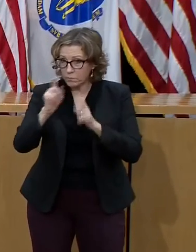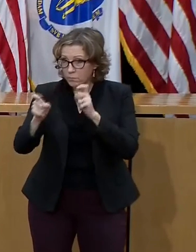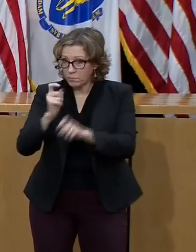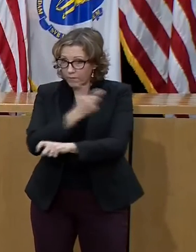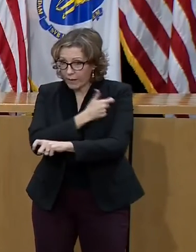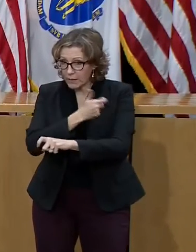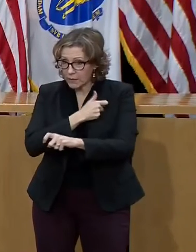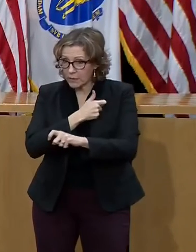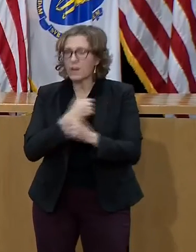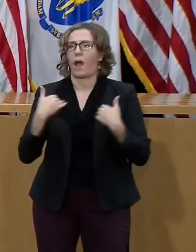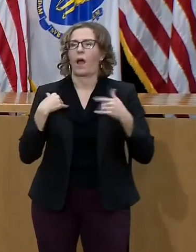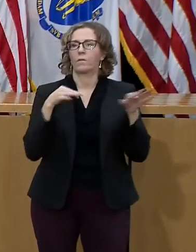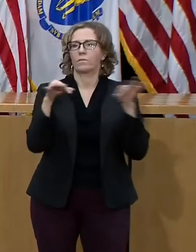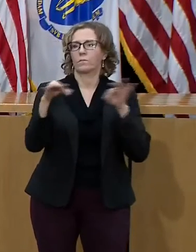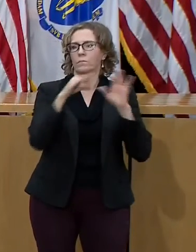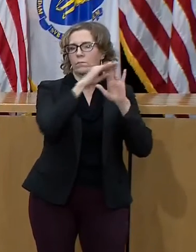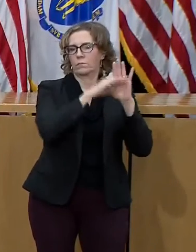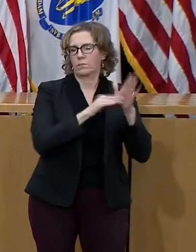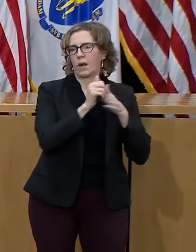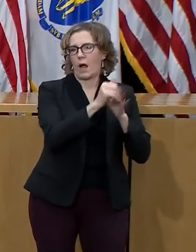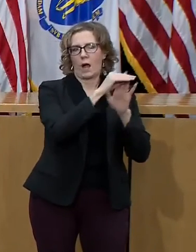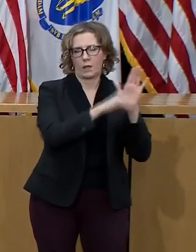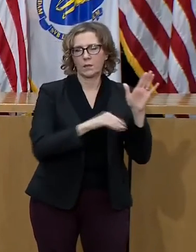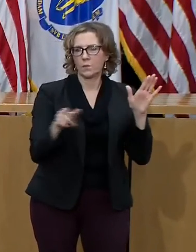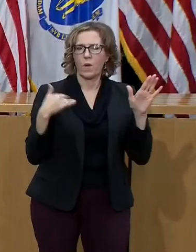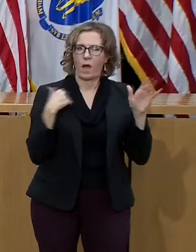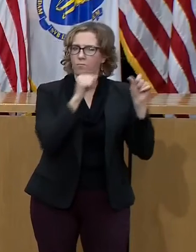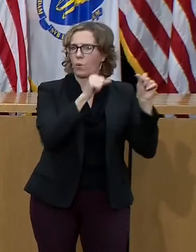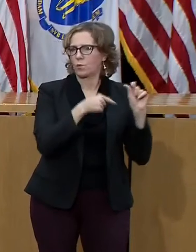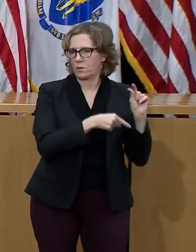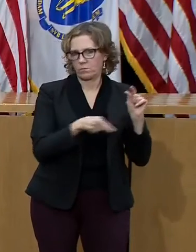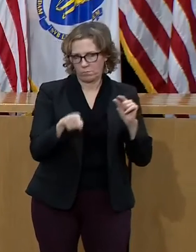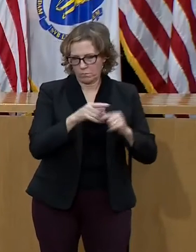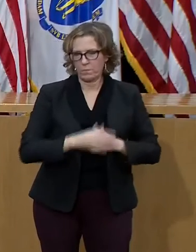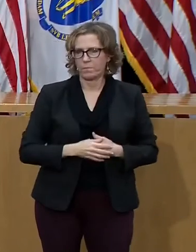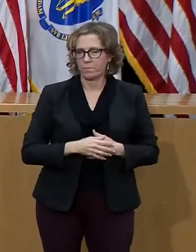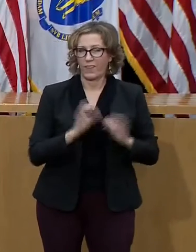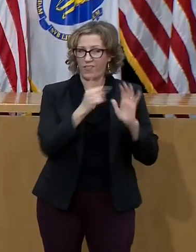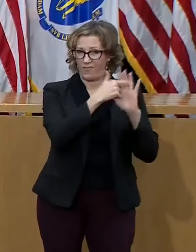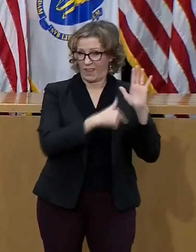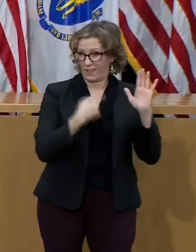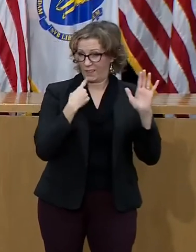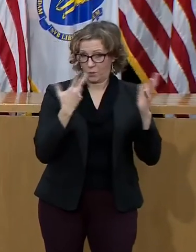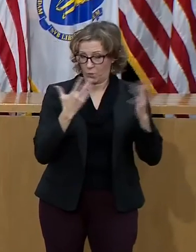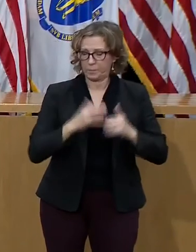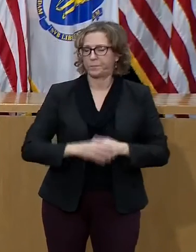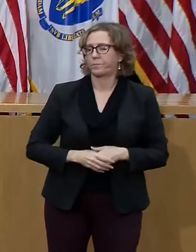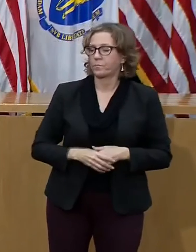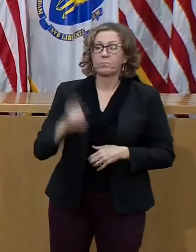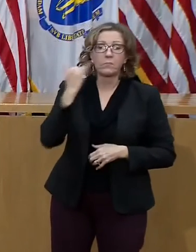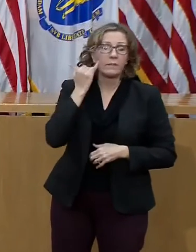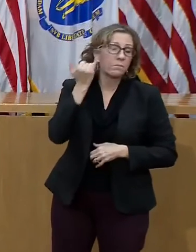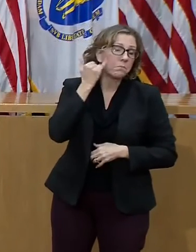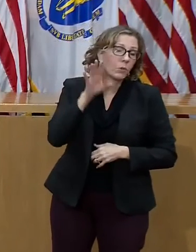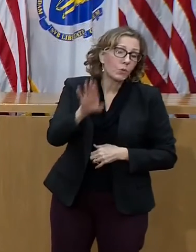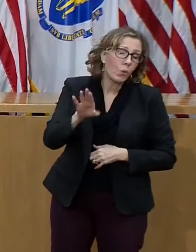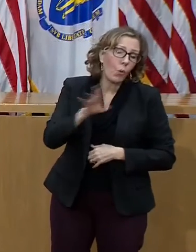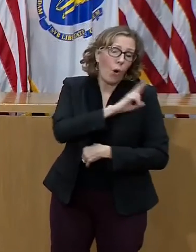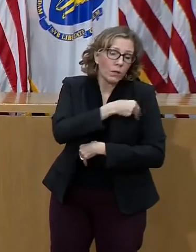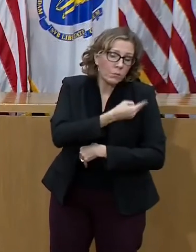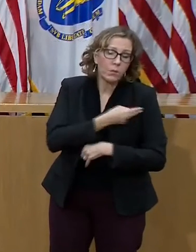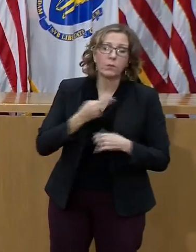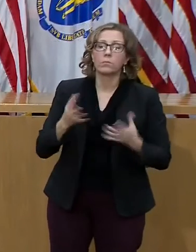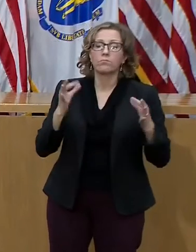employees. And just to reiterate a few of the points that the governor said. So a department who wanted to engage in the direct vaccination of its